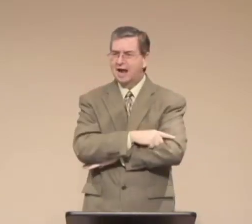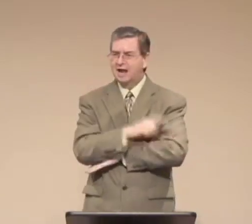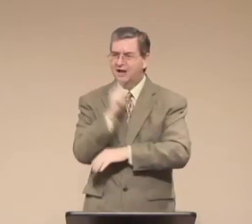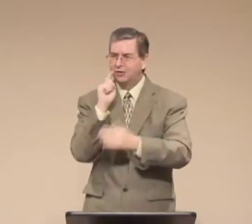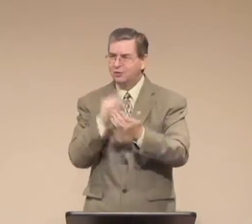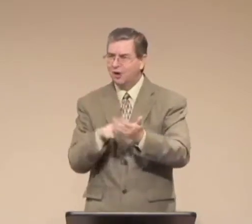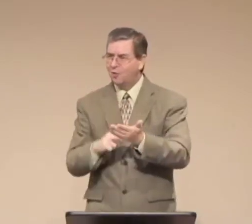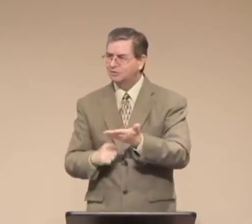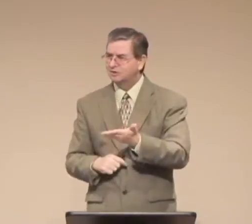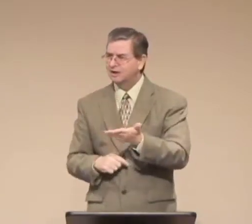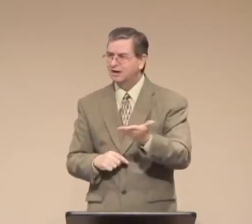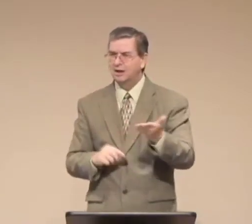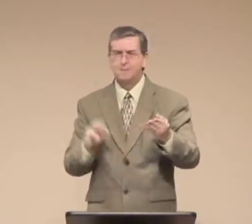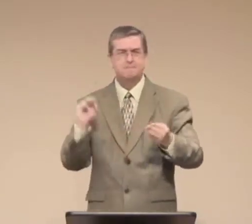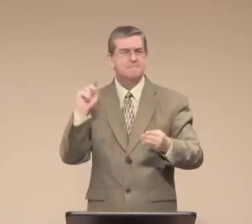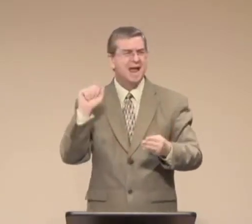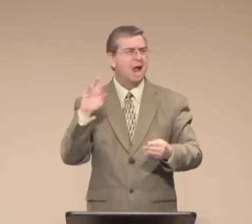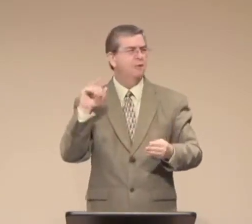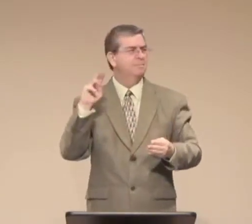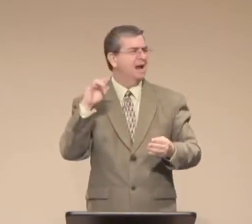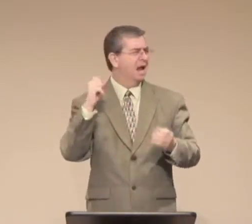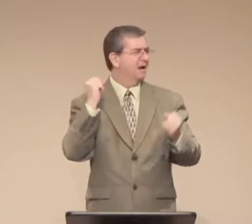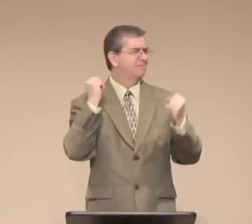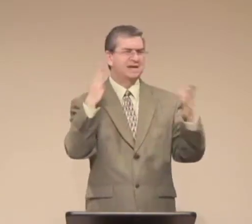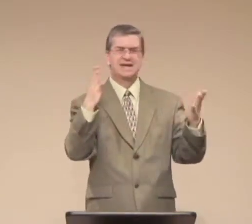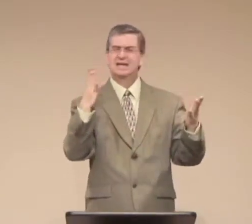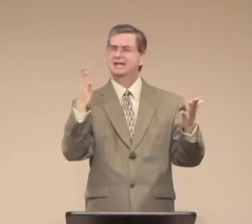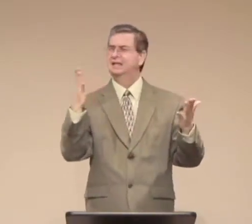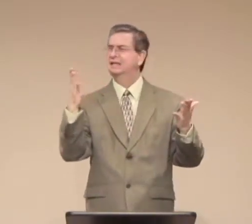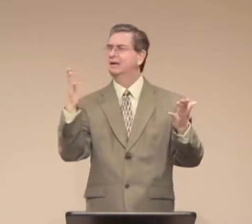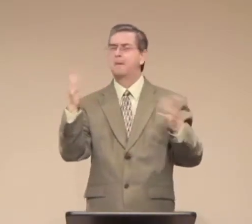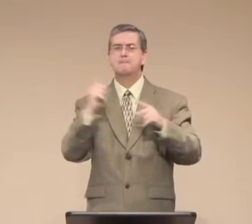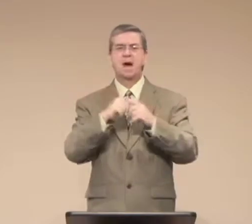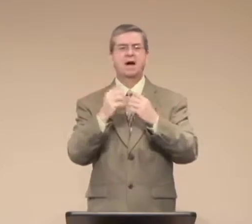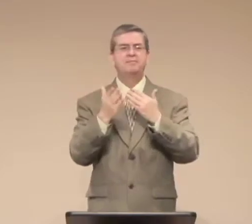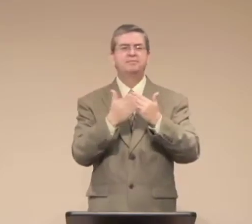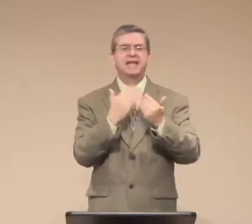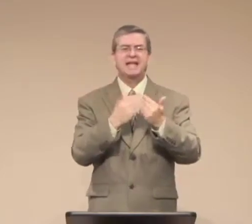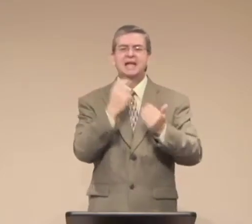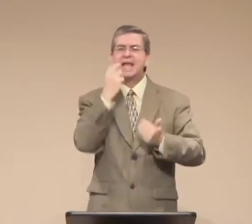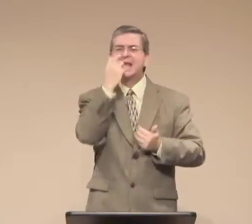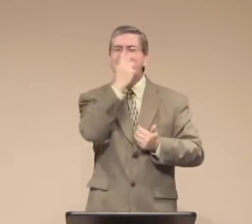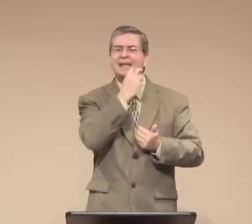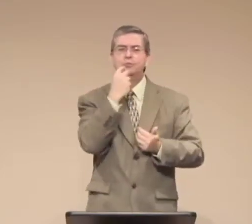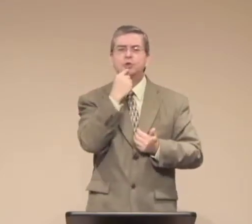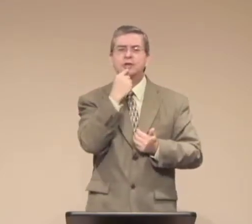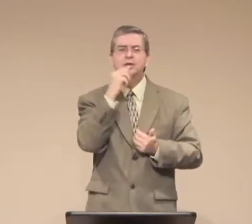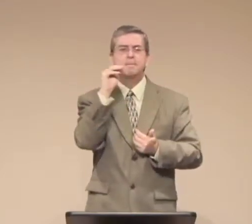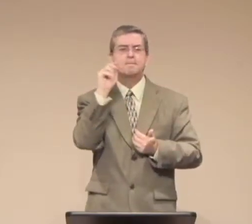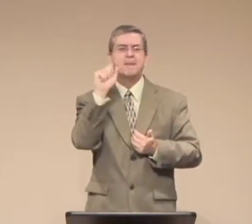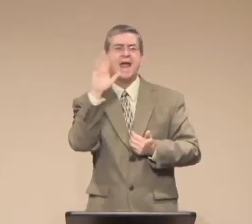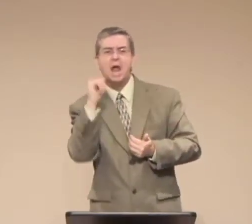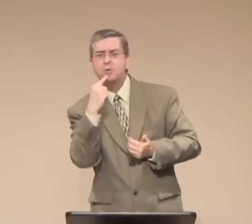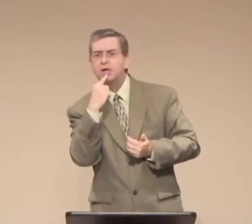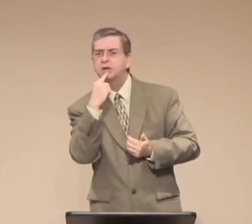We still use that same name today, Mary. Many people are named Mary.